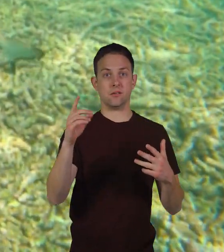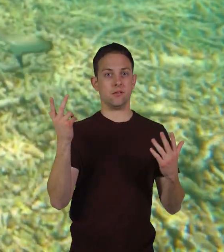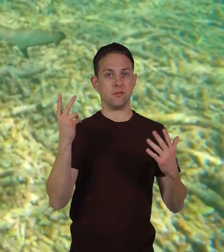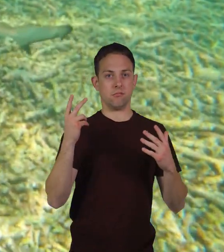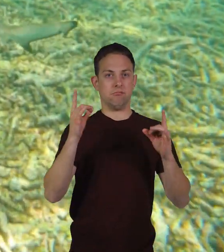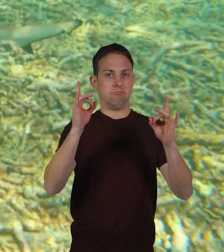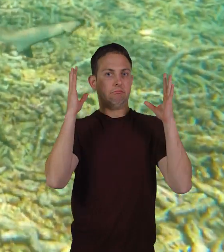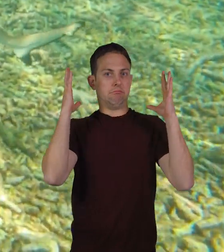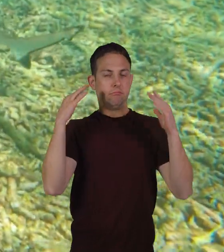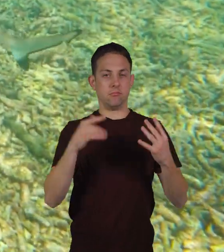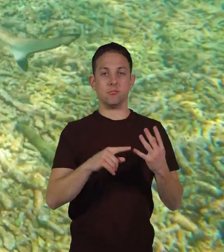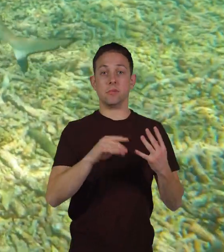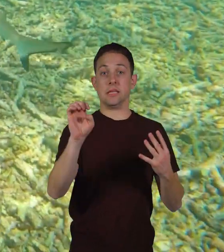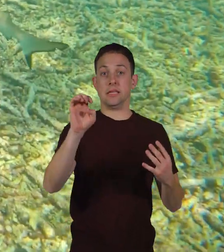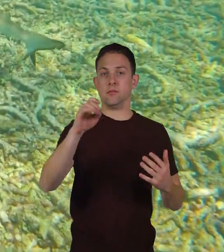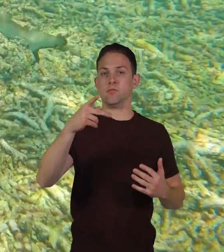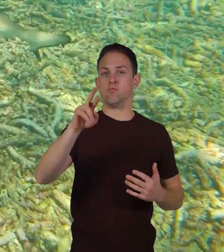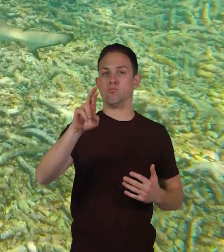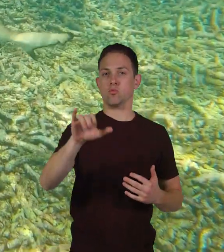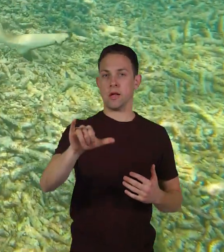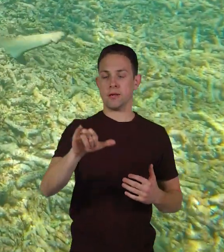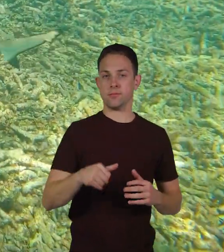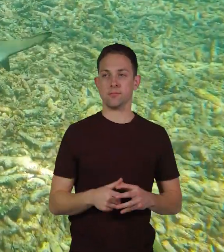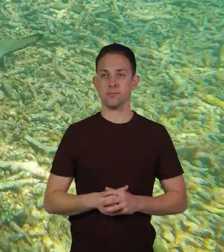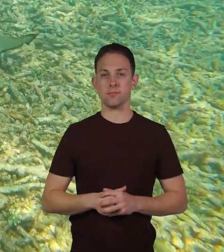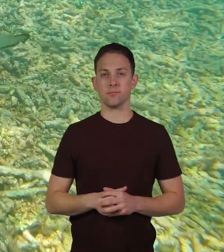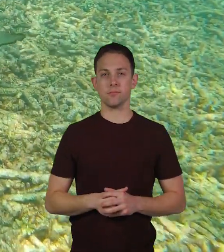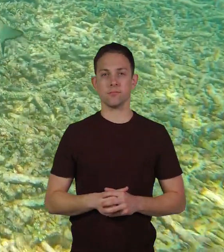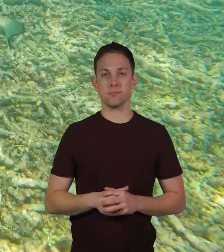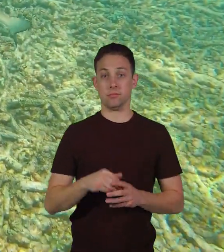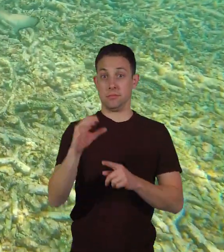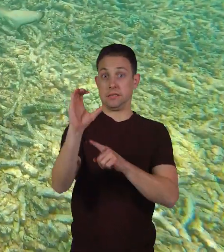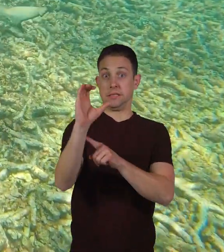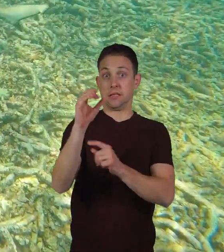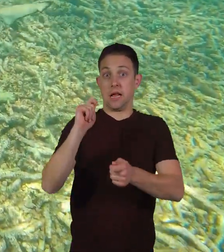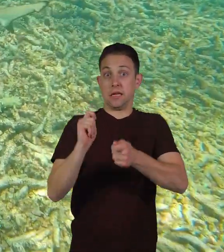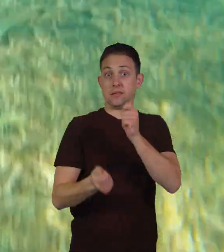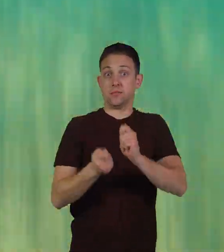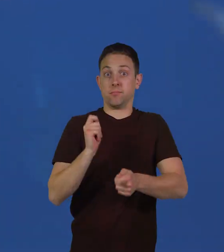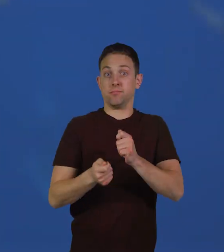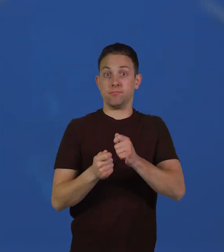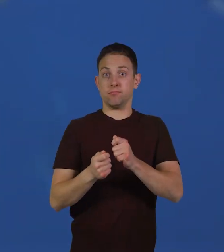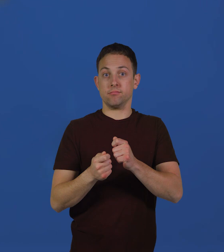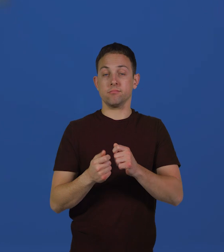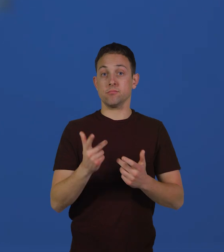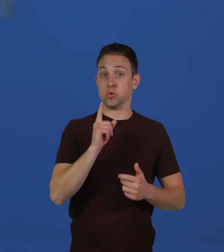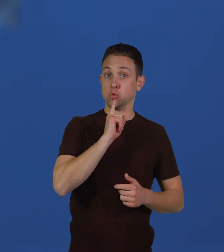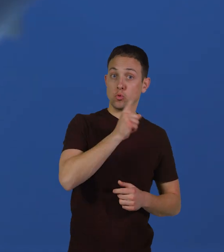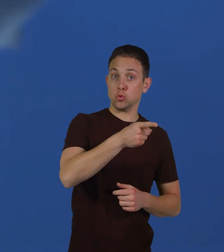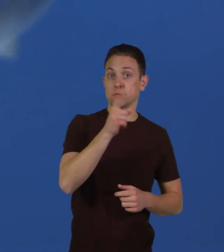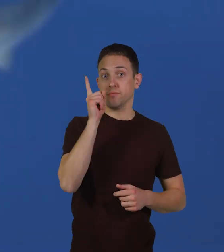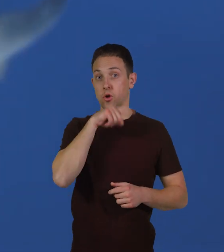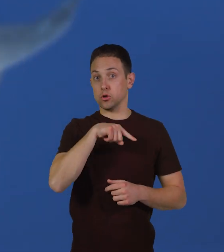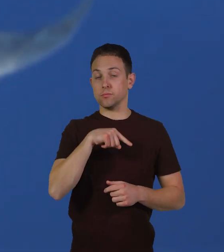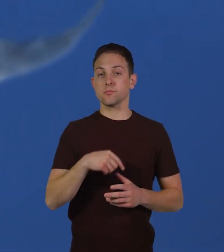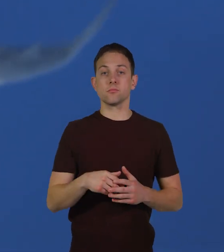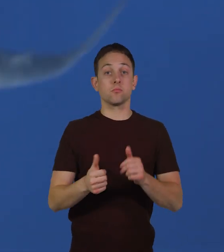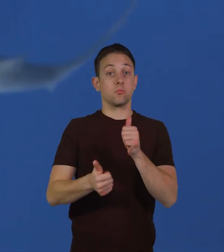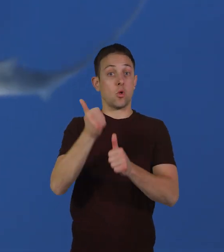Distraught E. Prey C. Adaptable True or false? Most sharks are